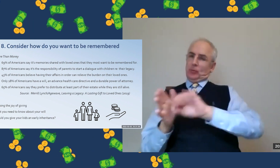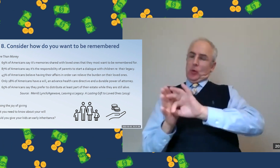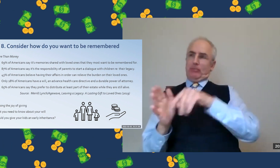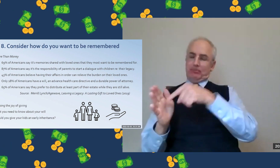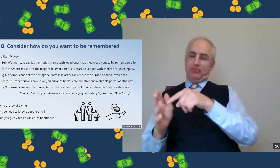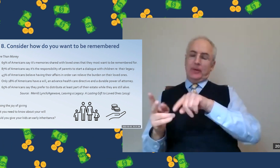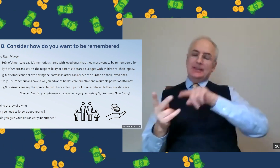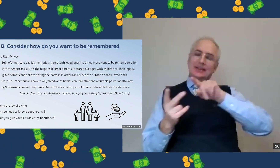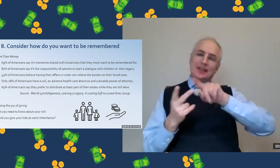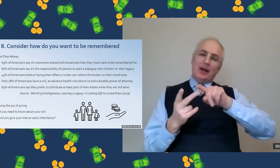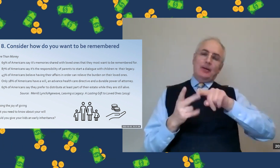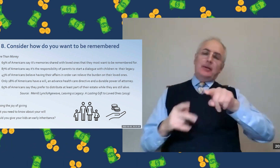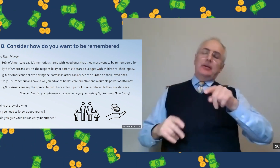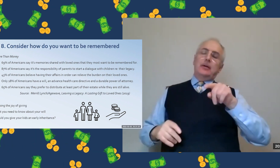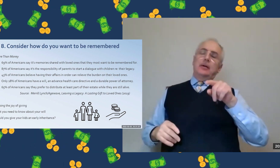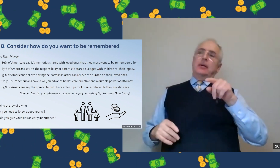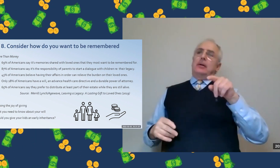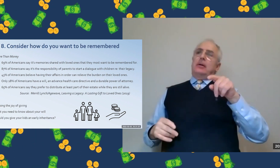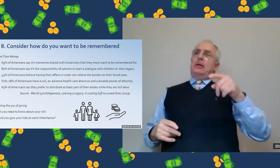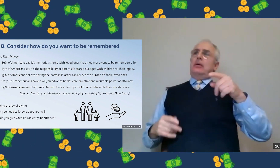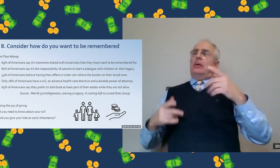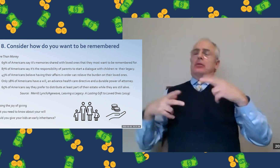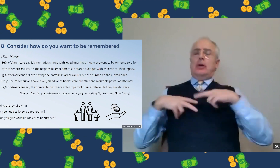So that was something important that I thought was worth mentioning.